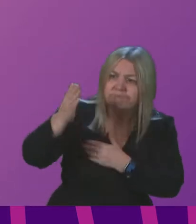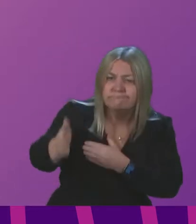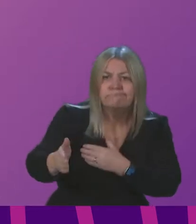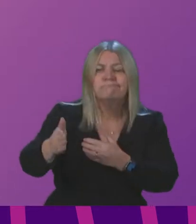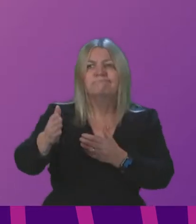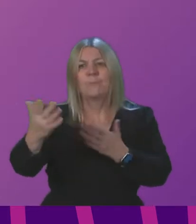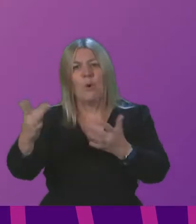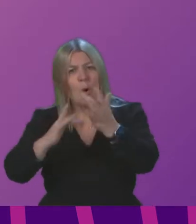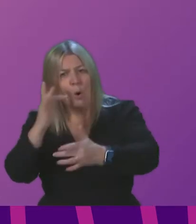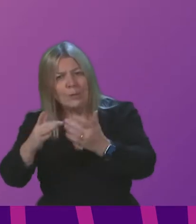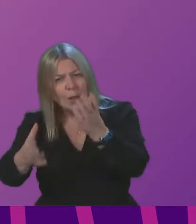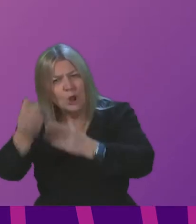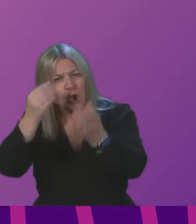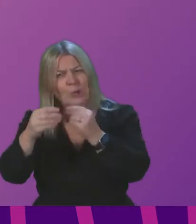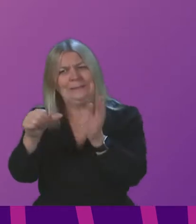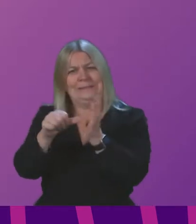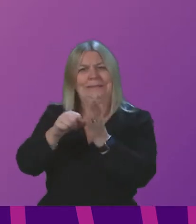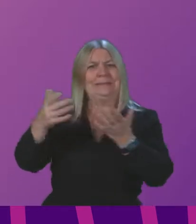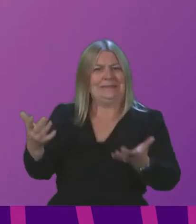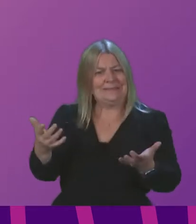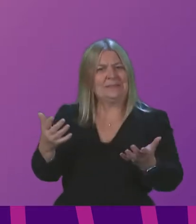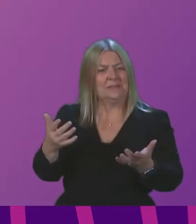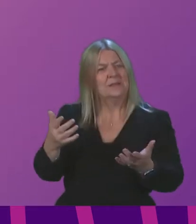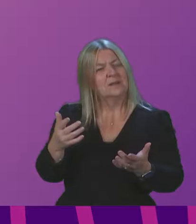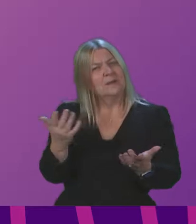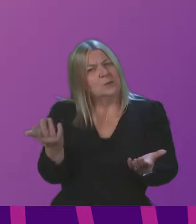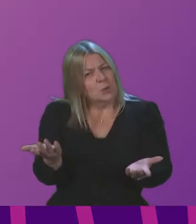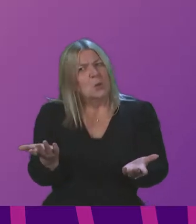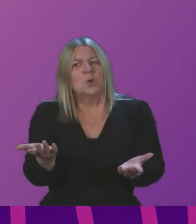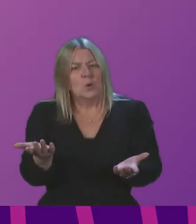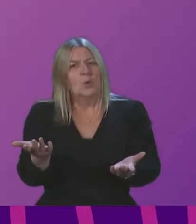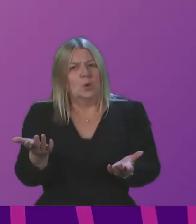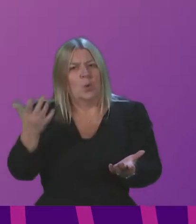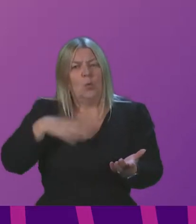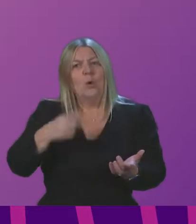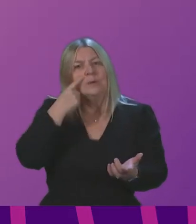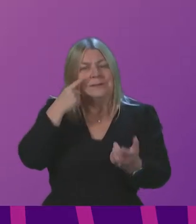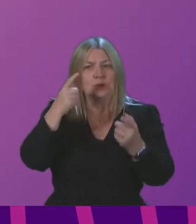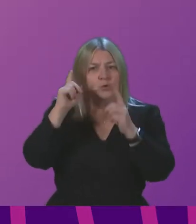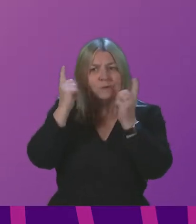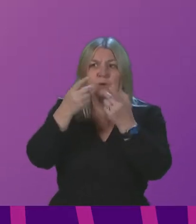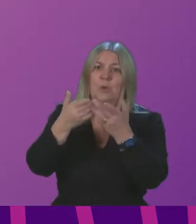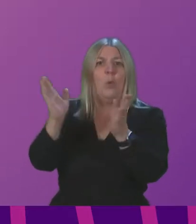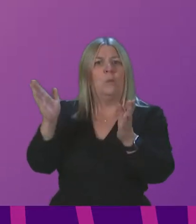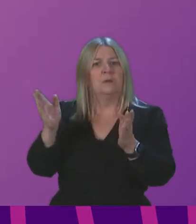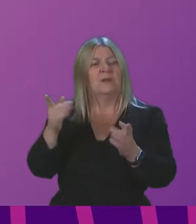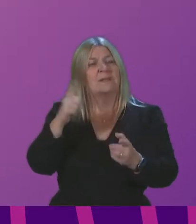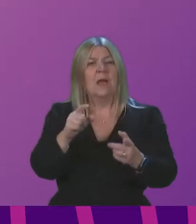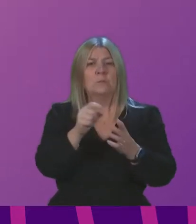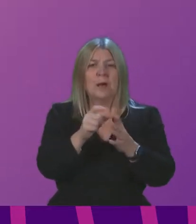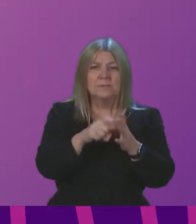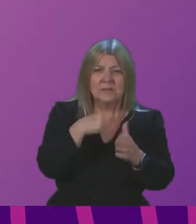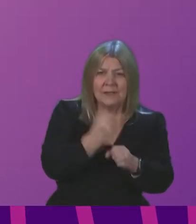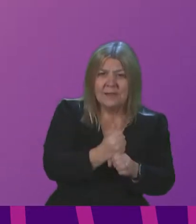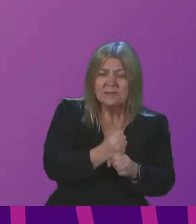online learning and that people face and are willing our hope to see those universities open up more broadly and Pam Duncan Glancy talked about